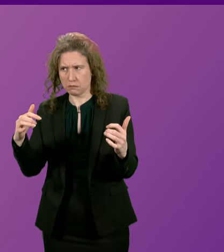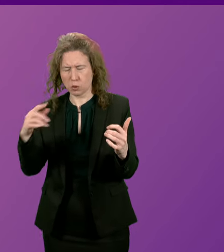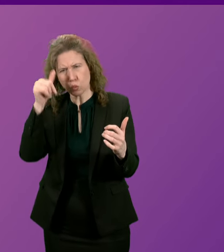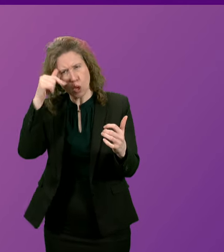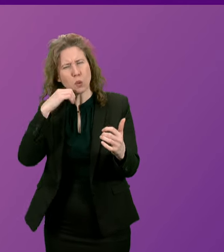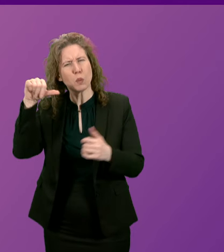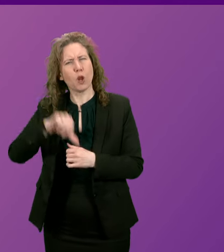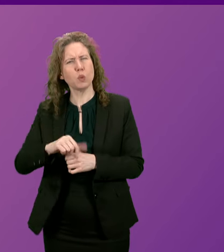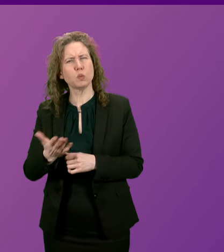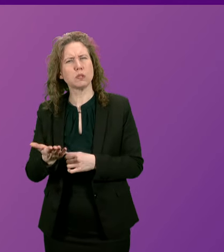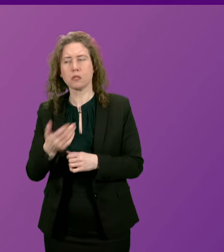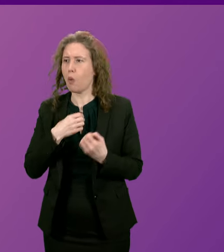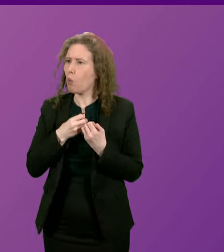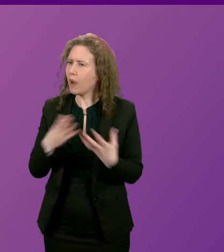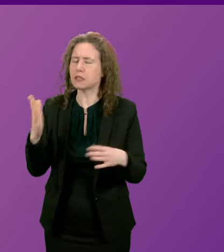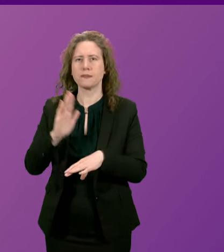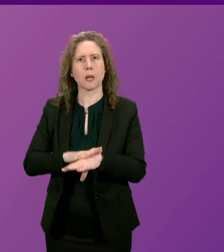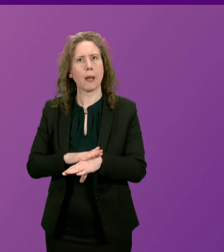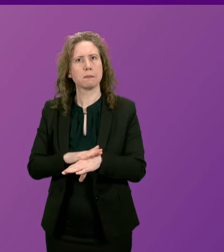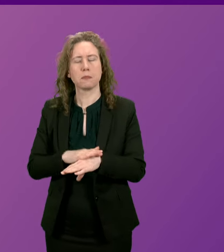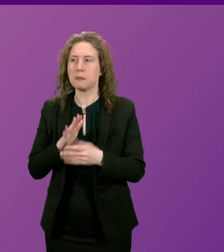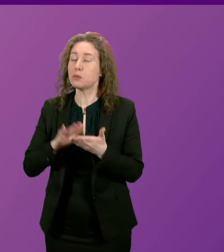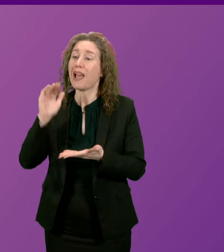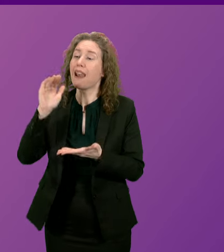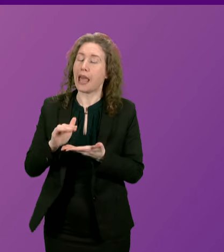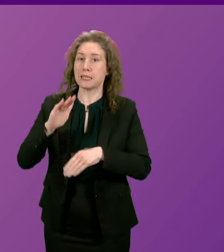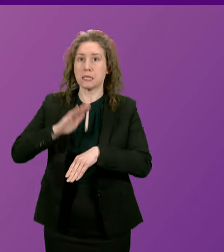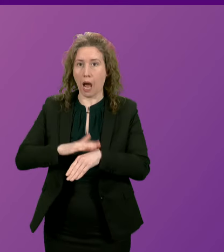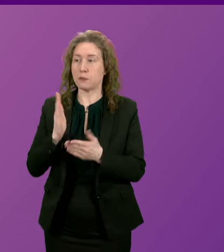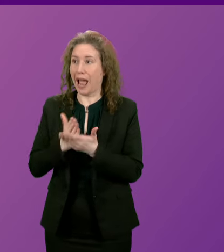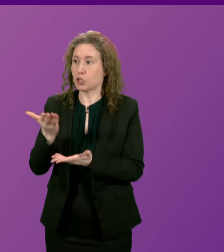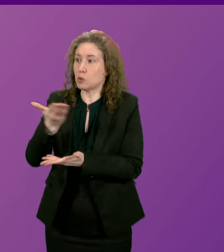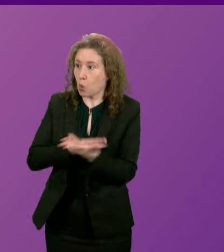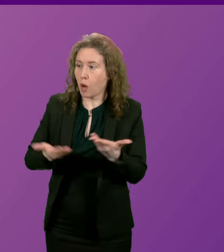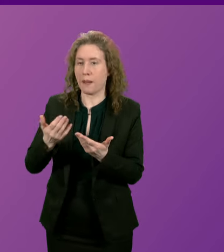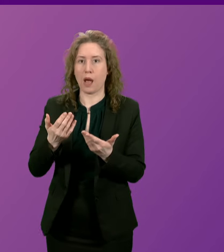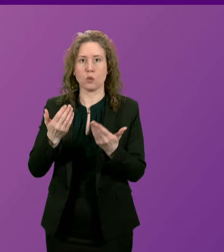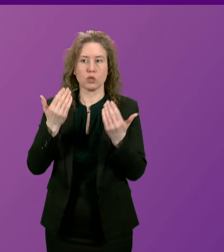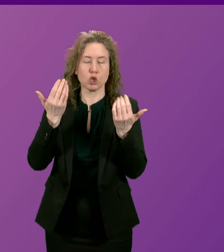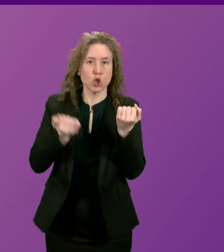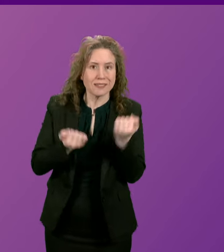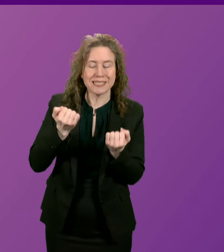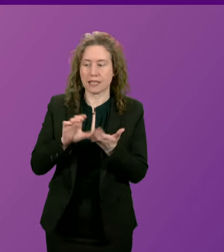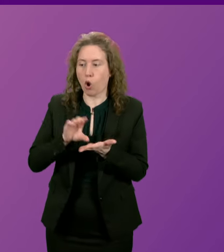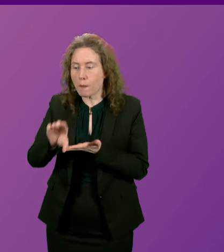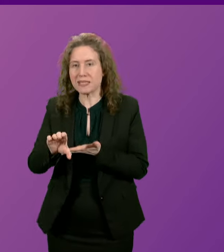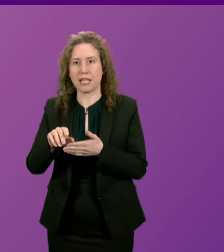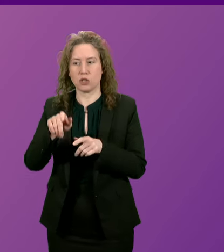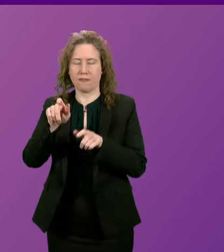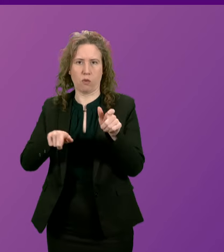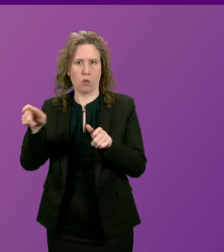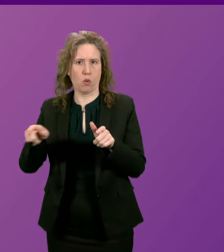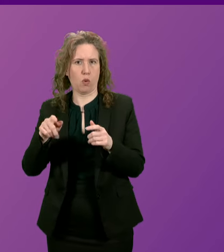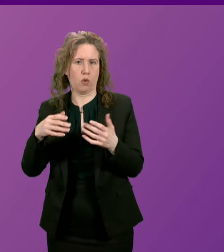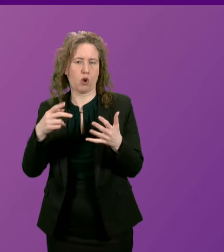lose? And due to that waste of time, we had less time to debate justice and compensation for the Waspie woman.